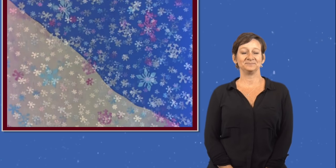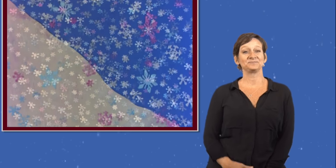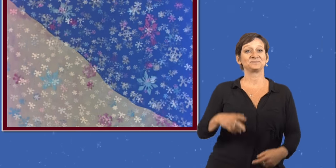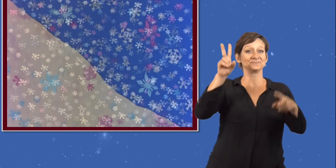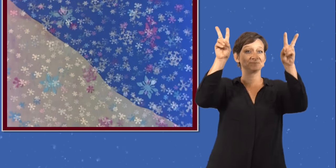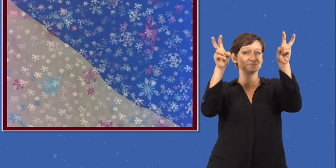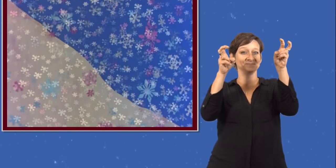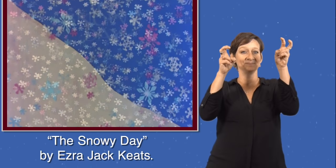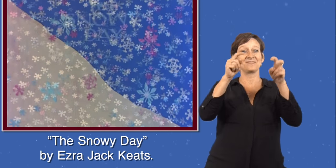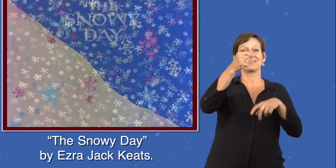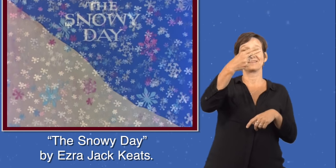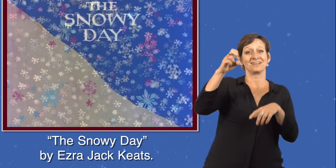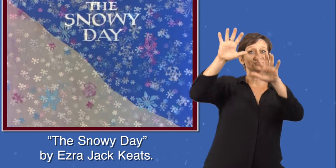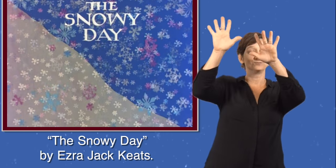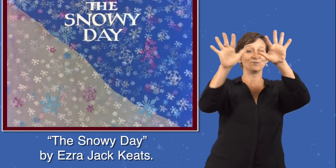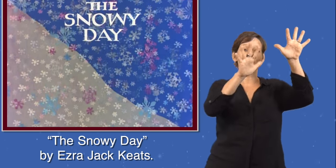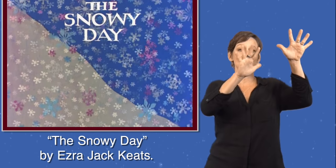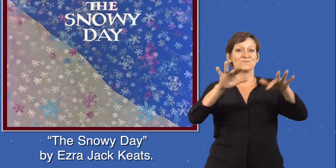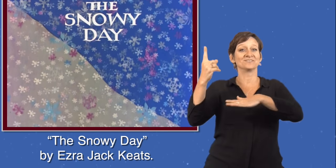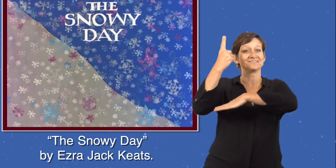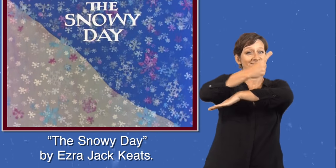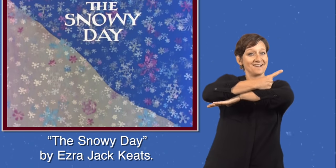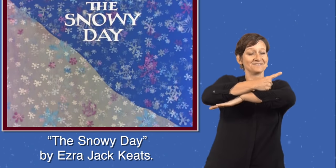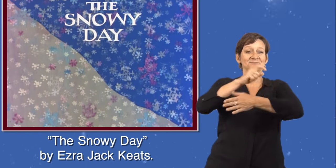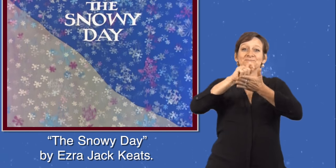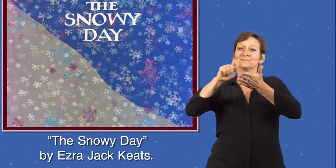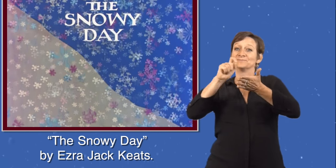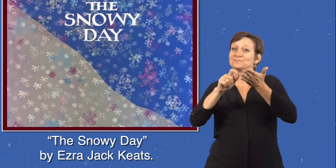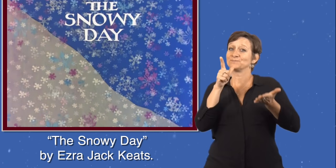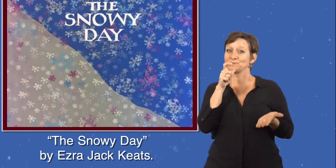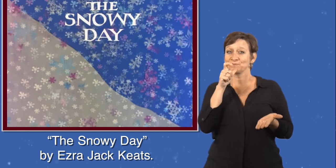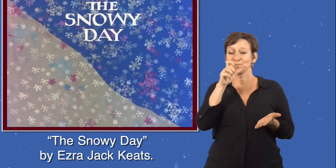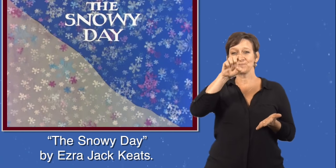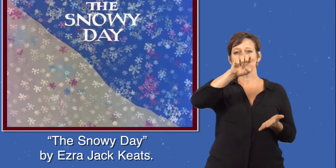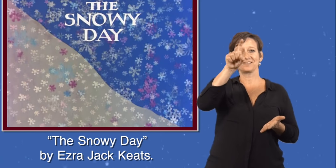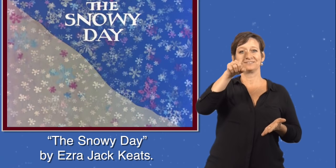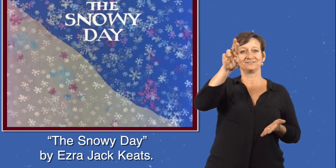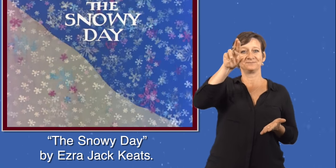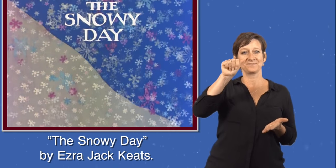The Snowy Day by Ezra Jack Keats